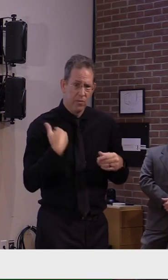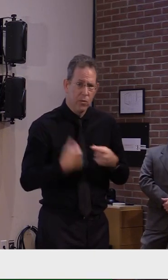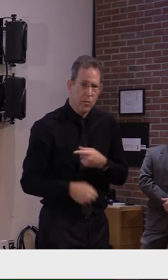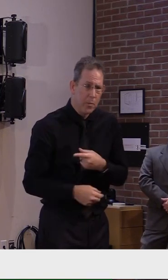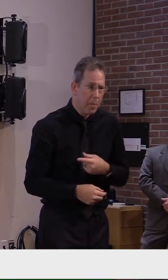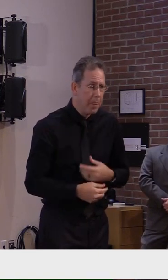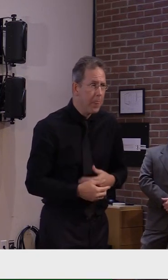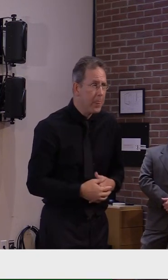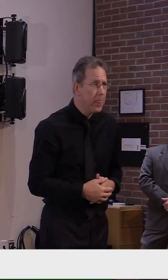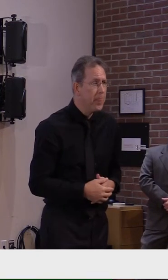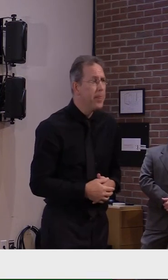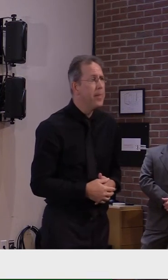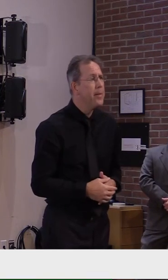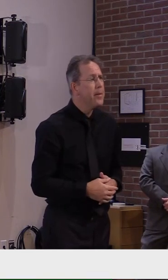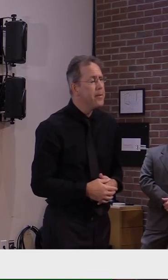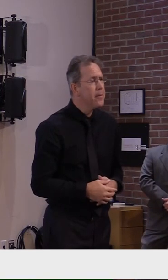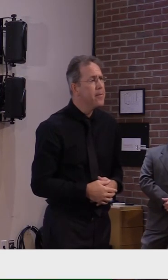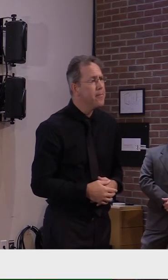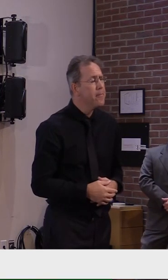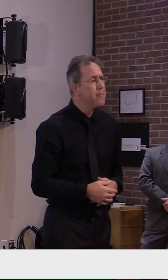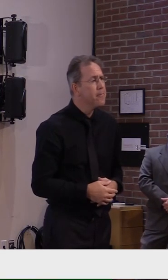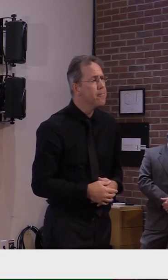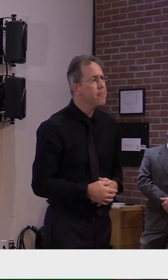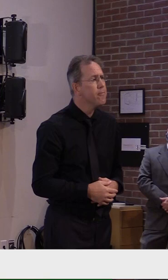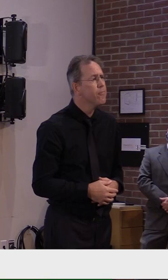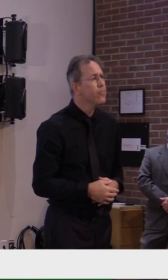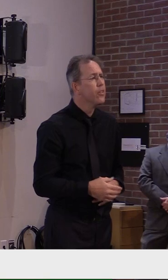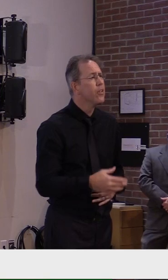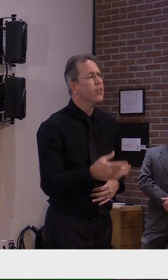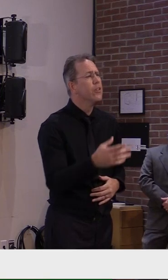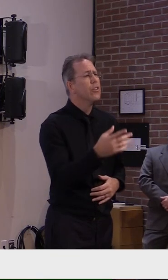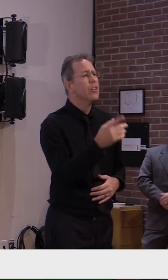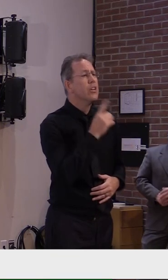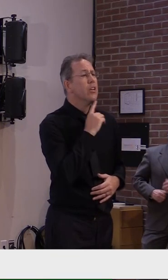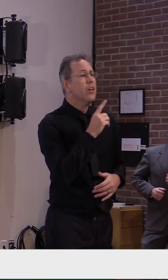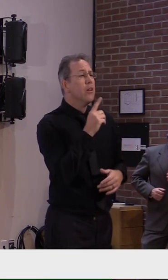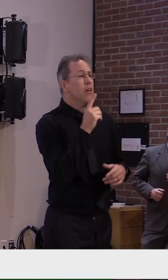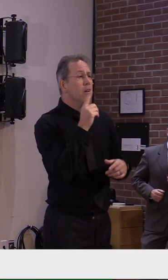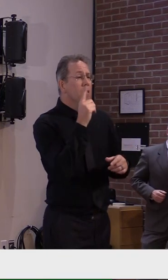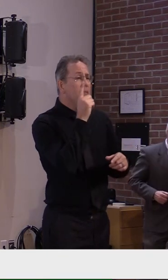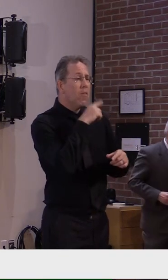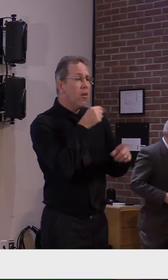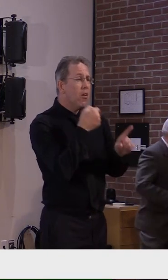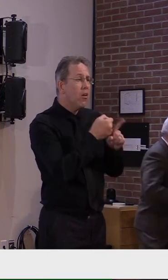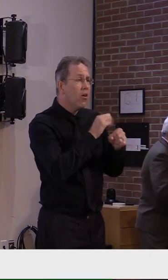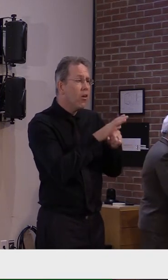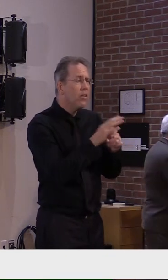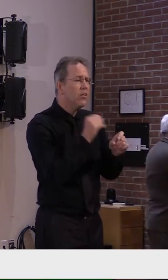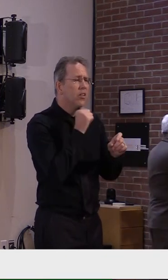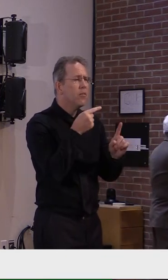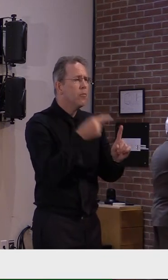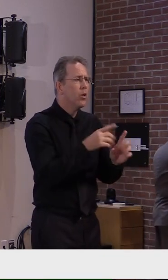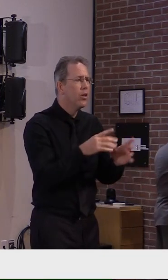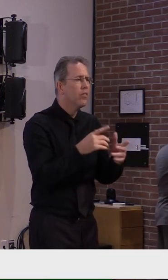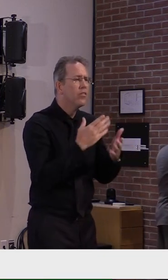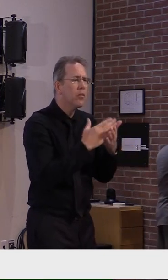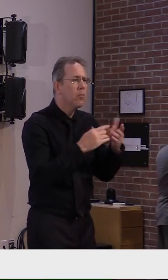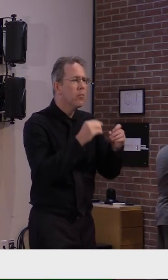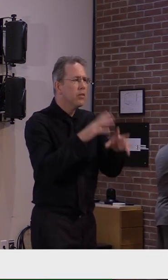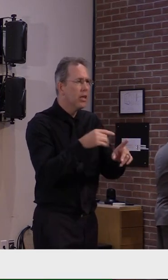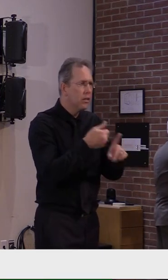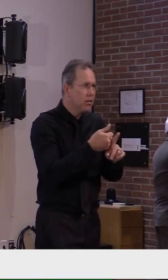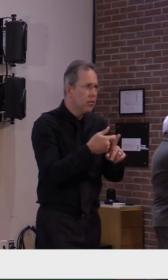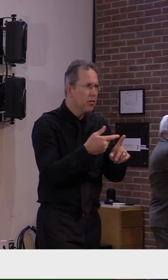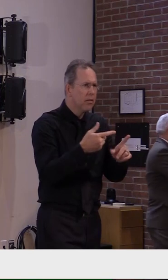are left over from an infection don't have any capacity to really actively cause disease in a